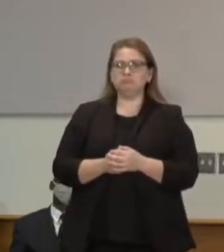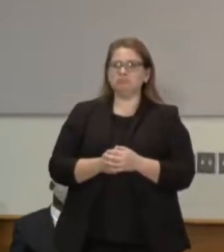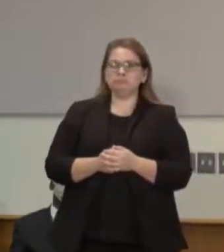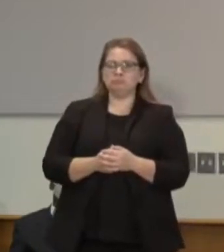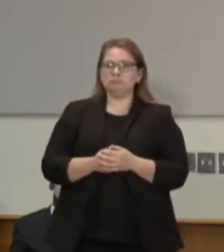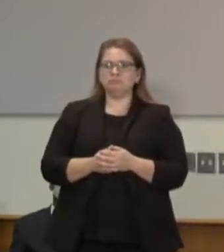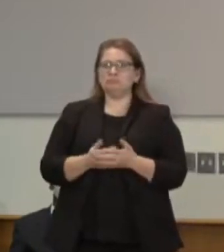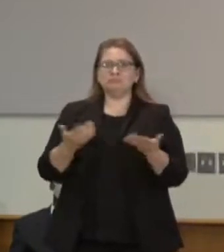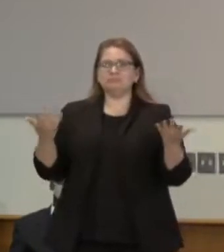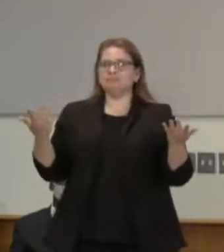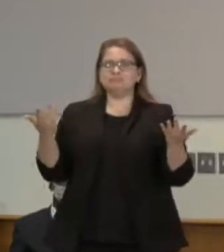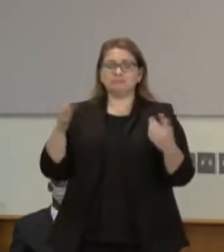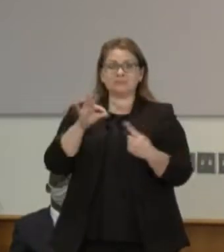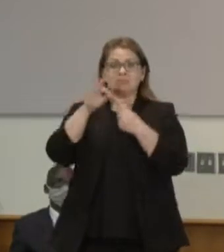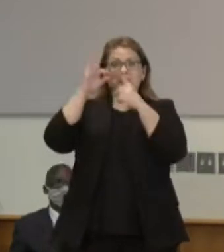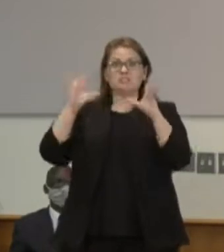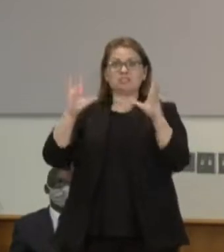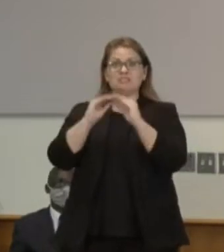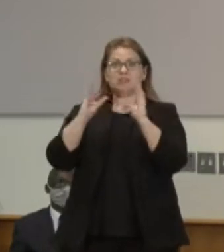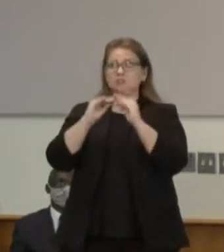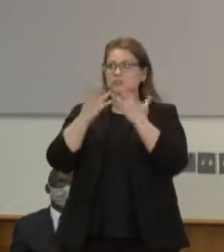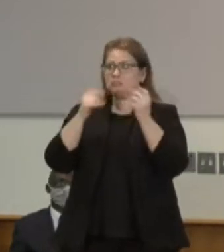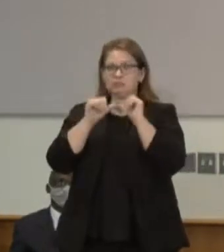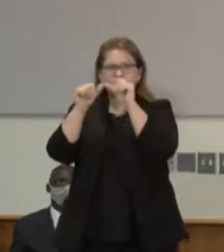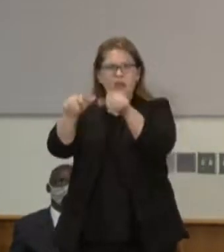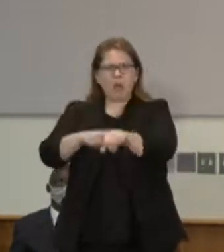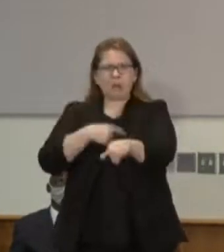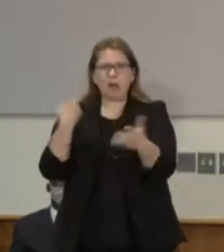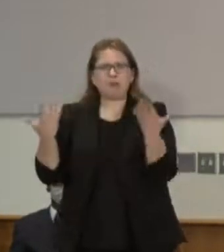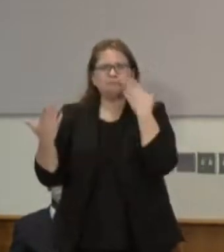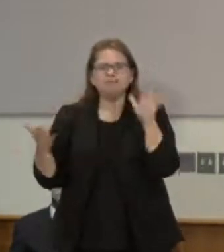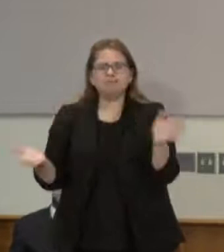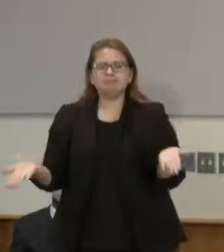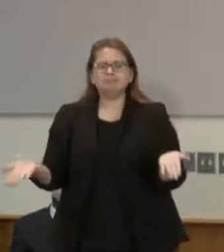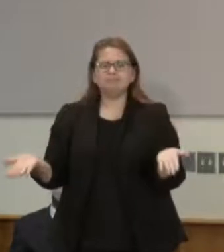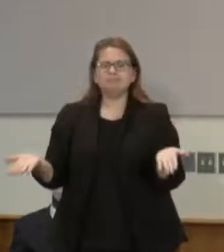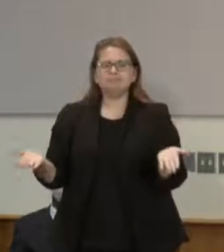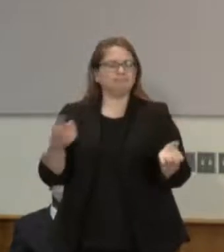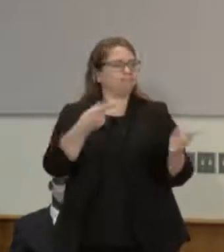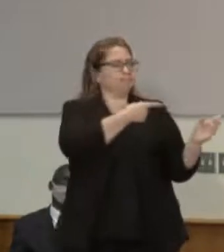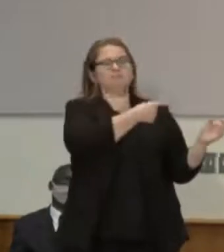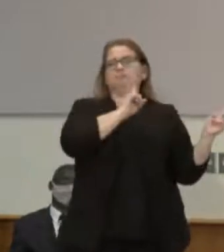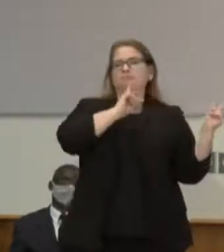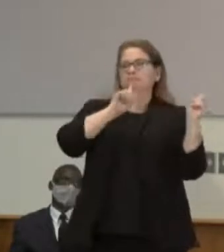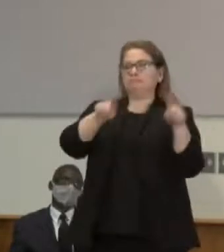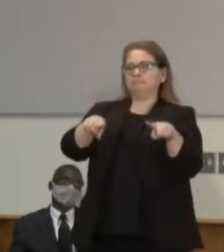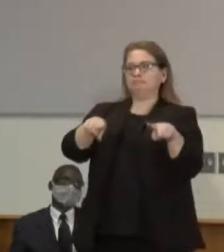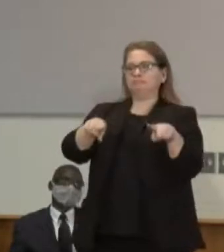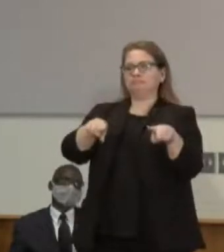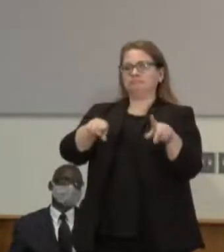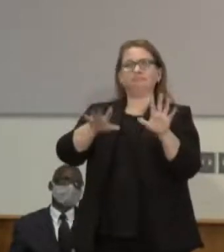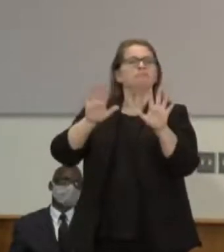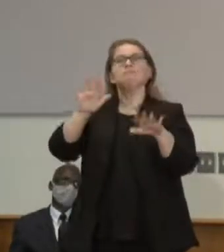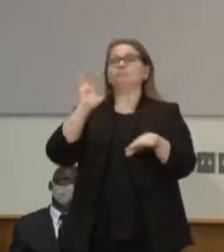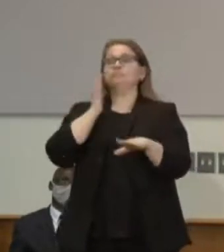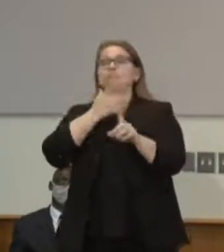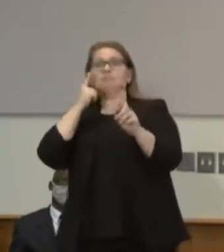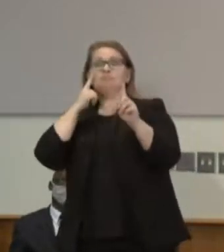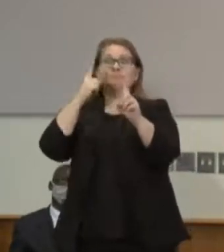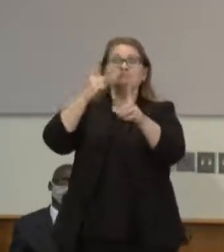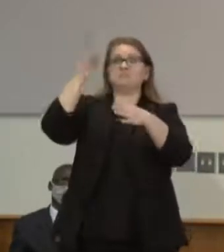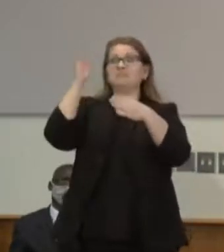this session is going to go on? Yeah, thank you for the question. No, it's not our intent to accomplish everything in a long day.